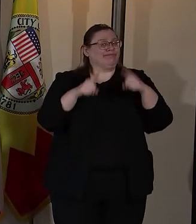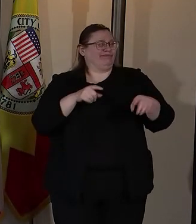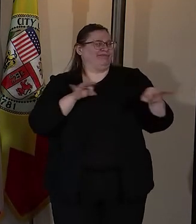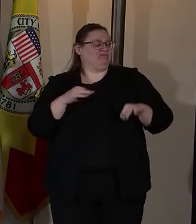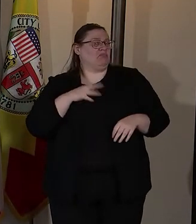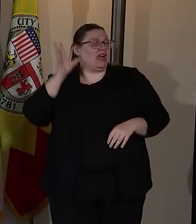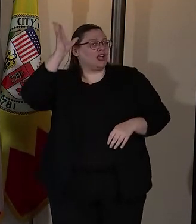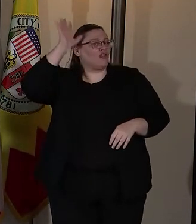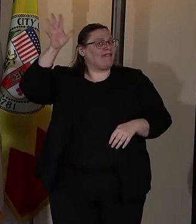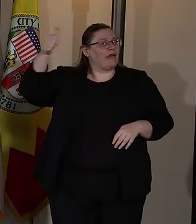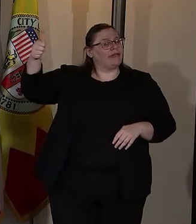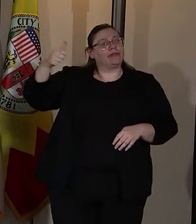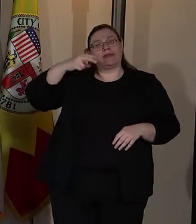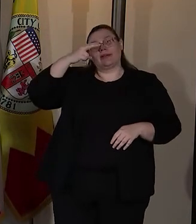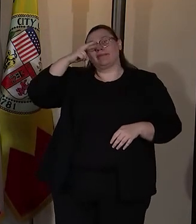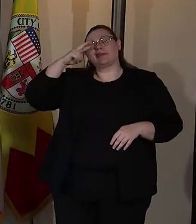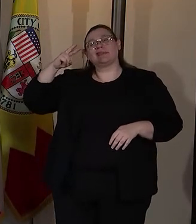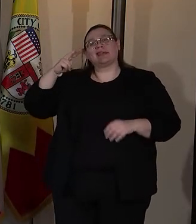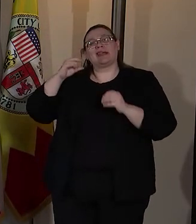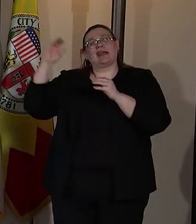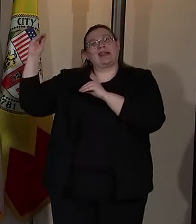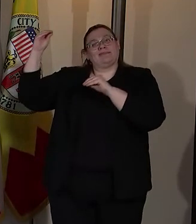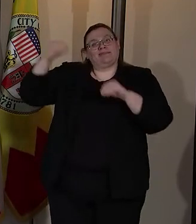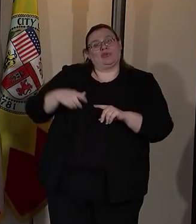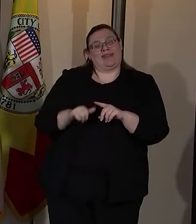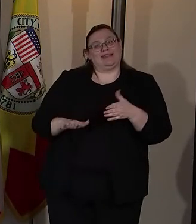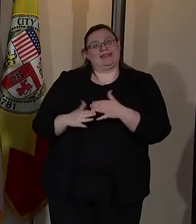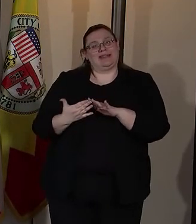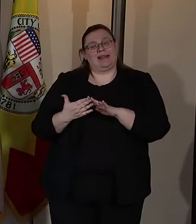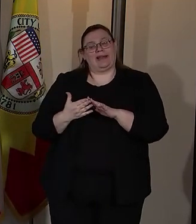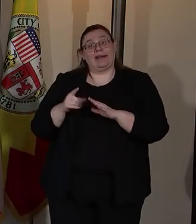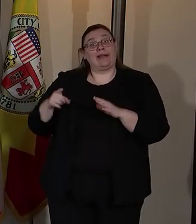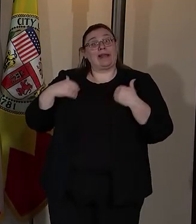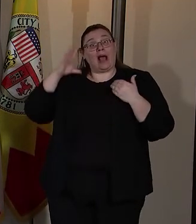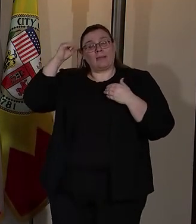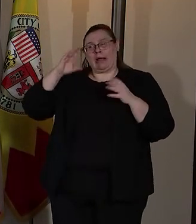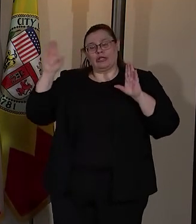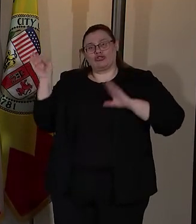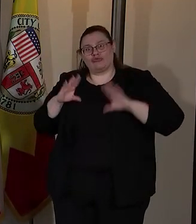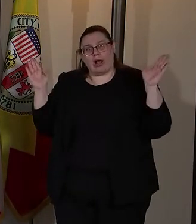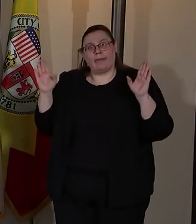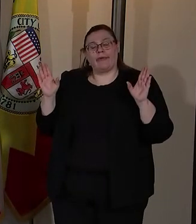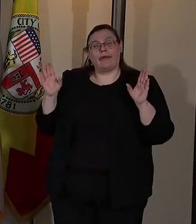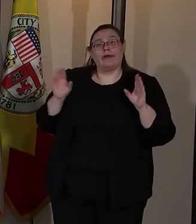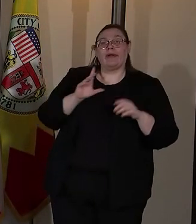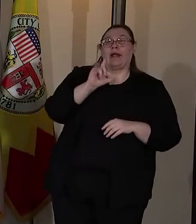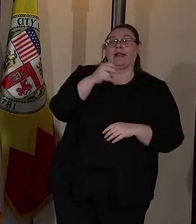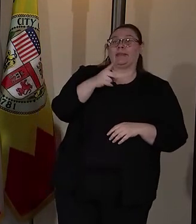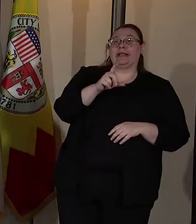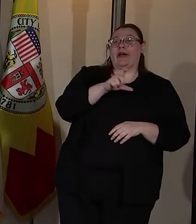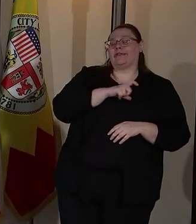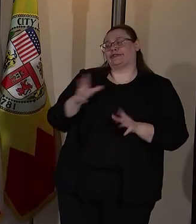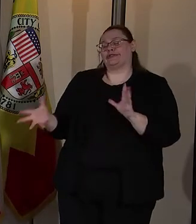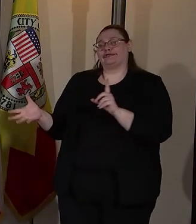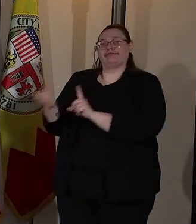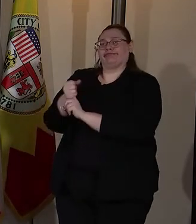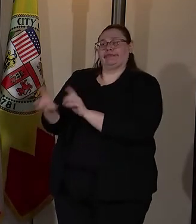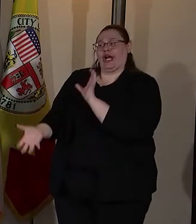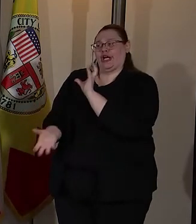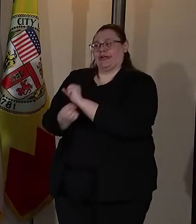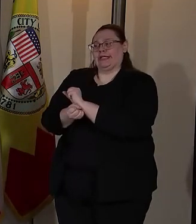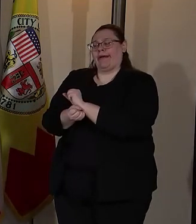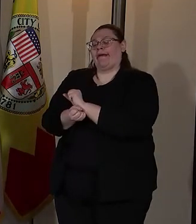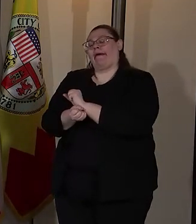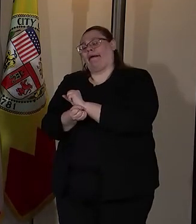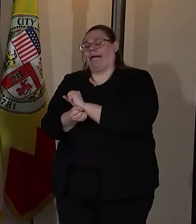who was a Mexican immigrant to this city who got into trouble as a young man and who was arrested by an LAPD officer who gave him a second chance.